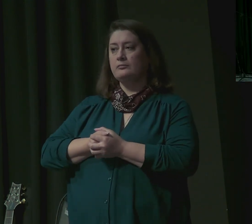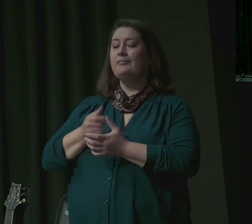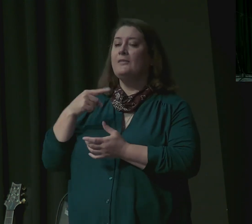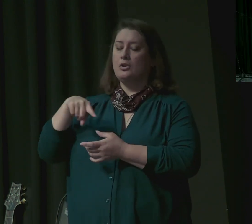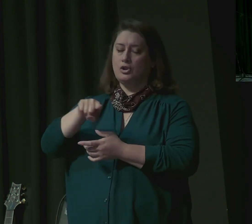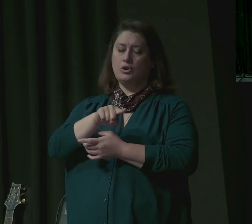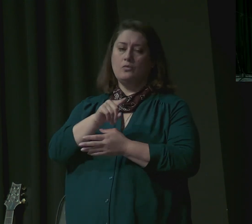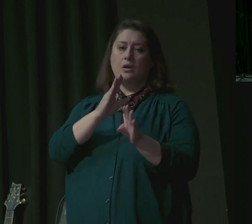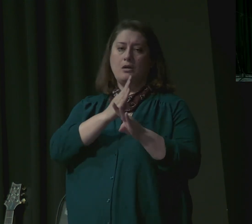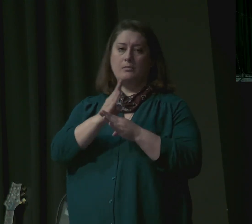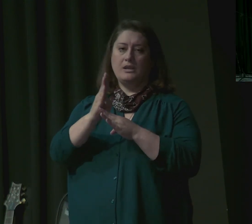way